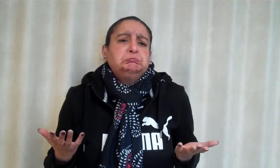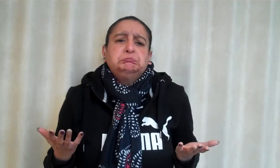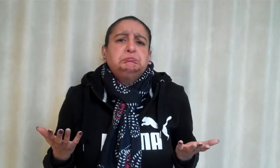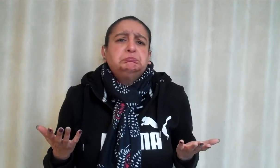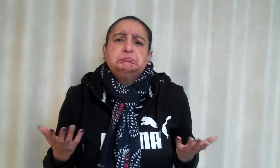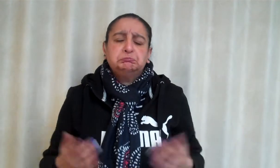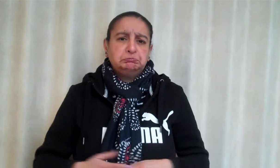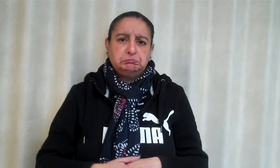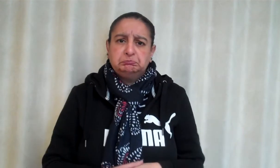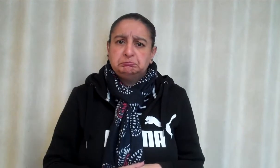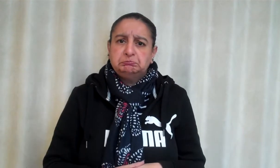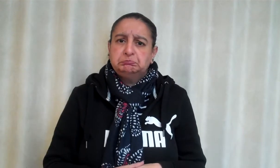I don't know what that is.